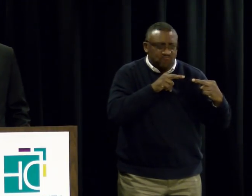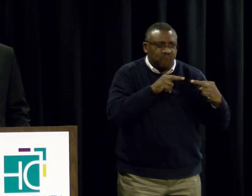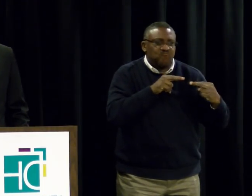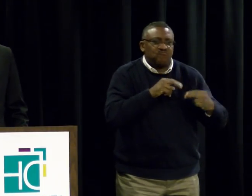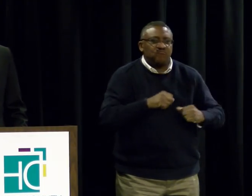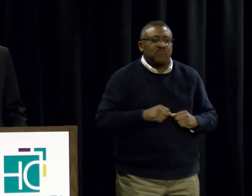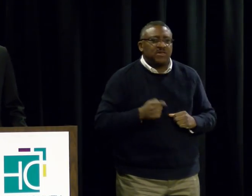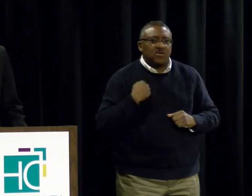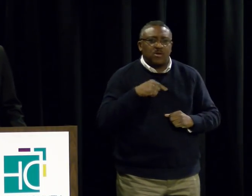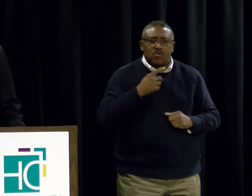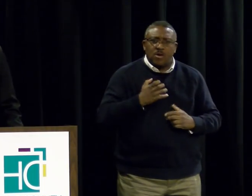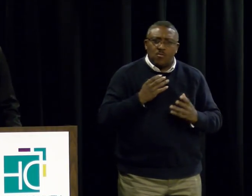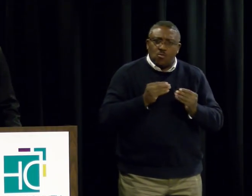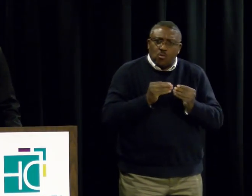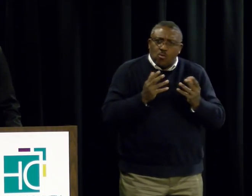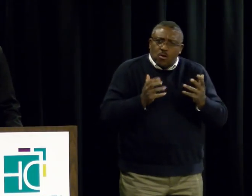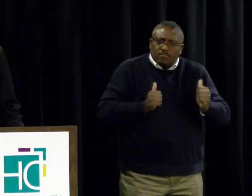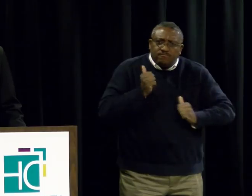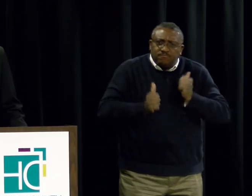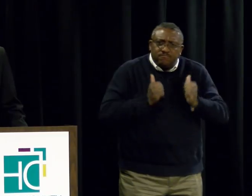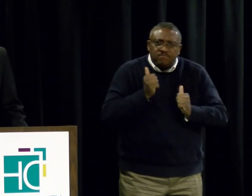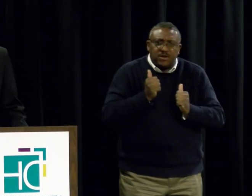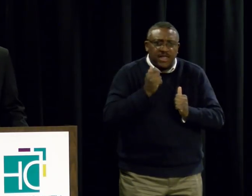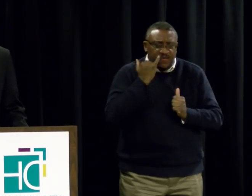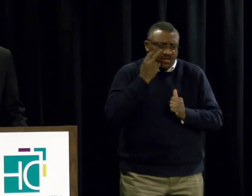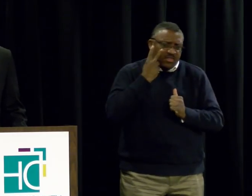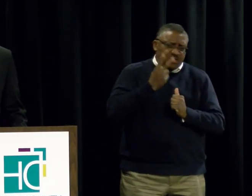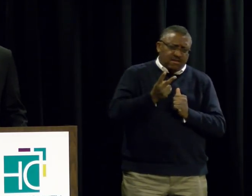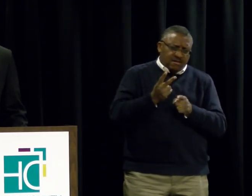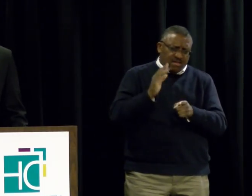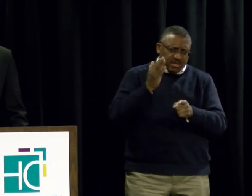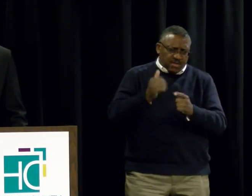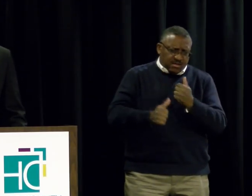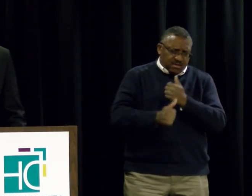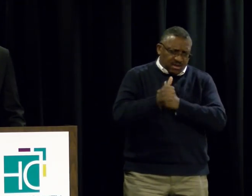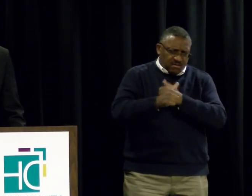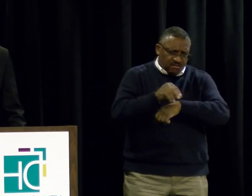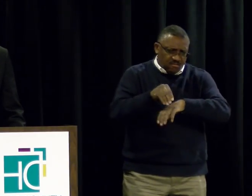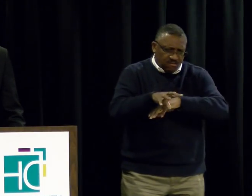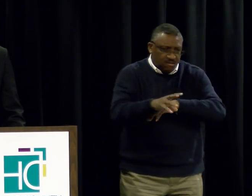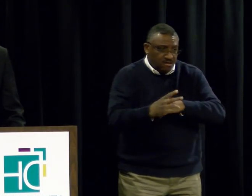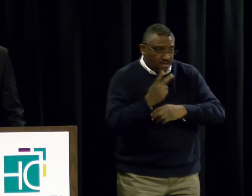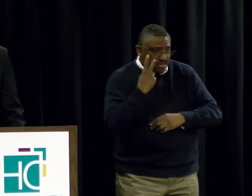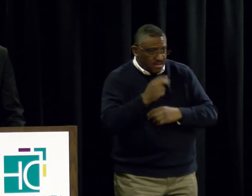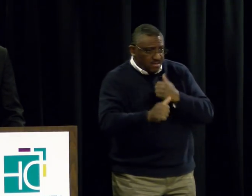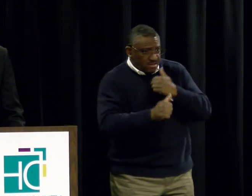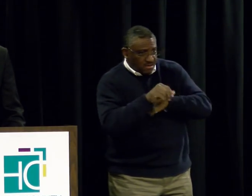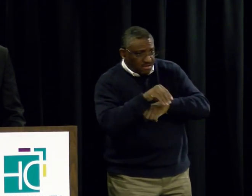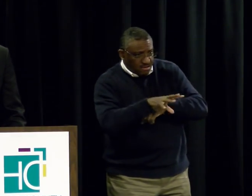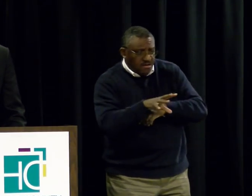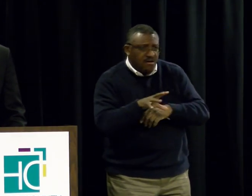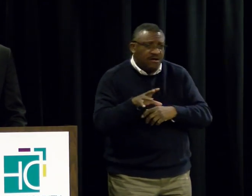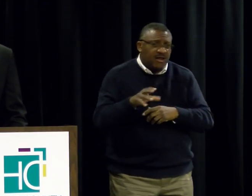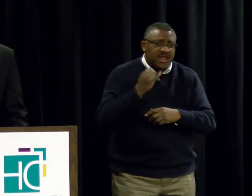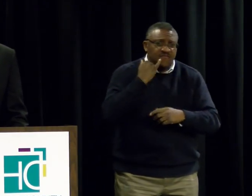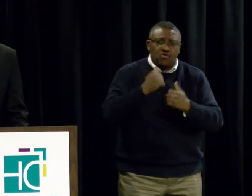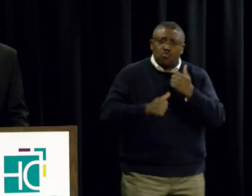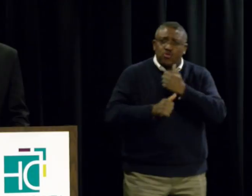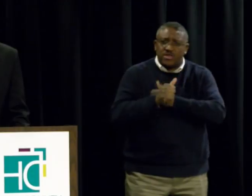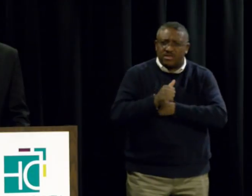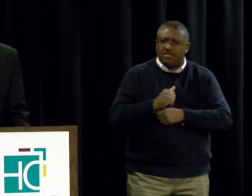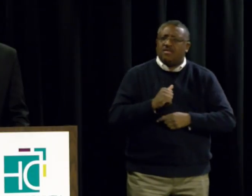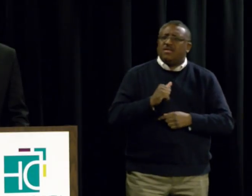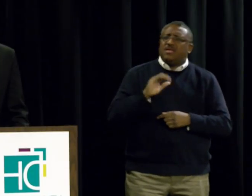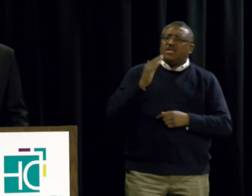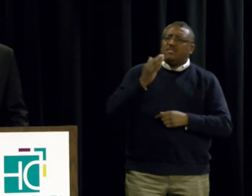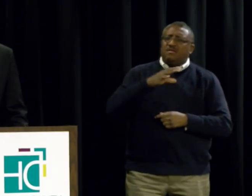when notifying the community about specific threats. When risk levels such as identifying a bad